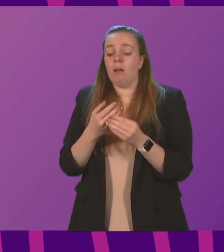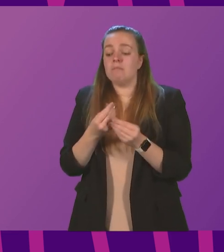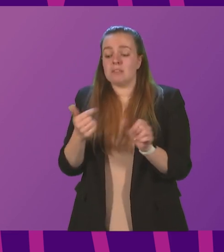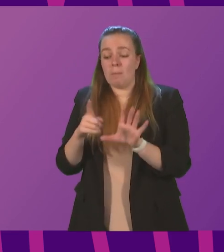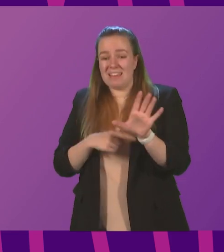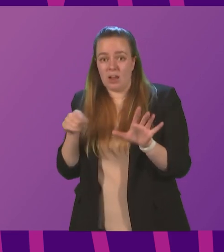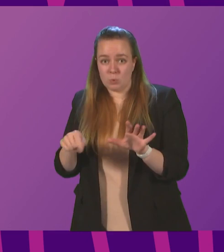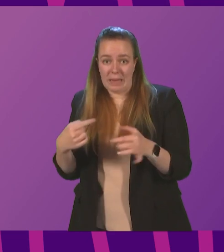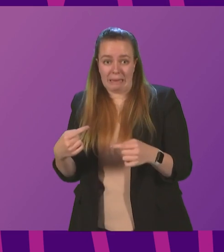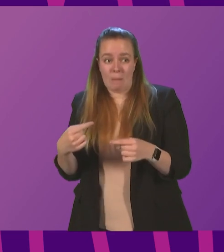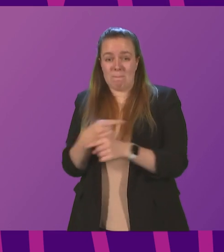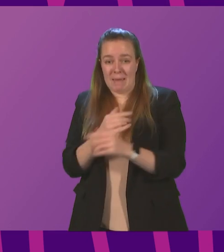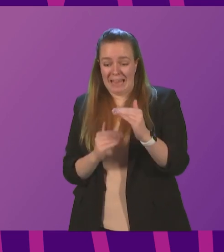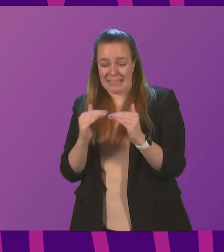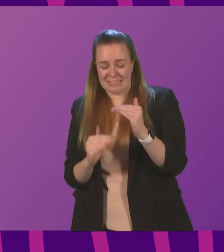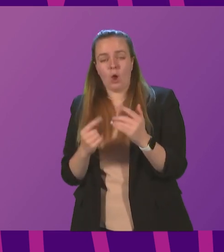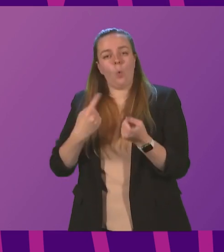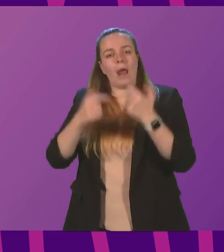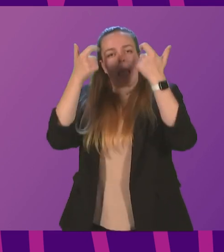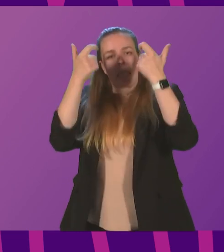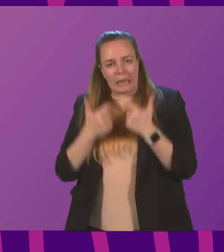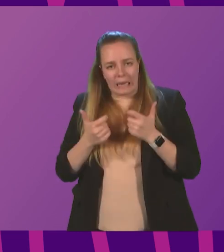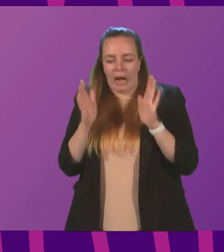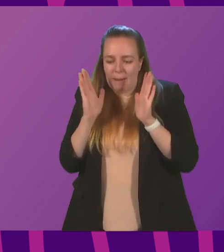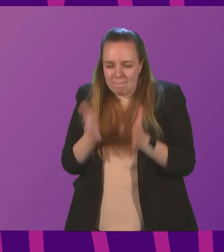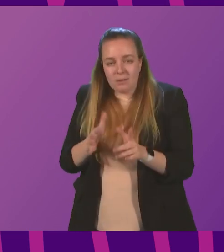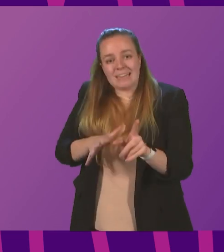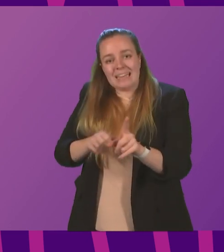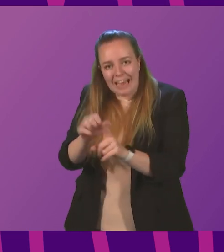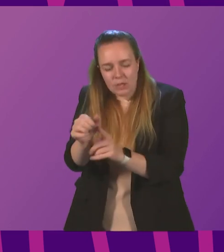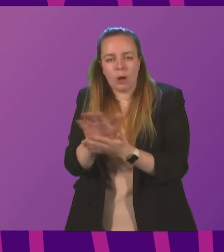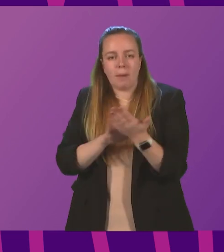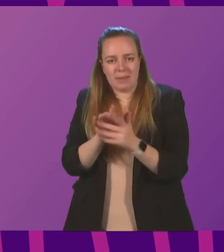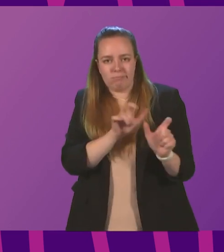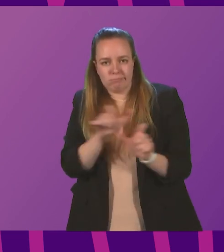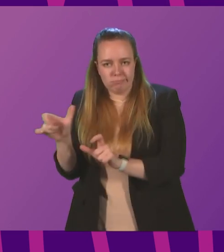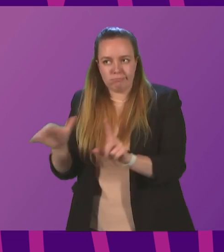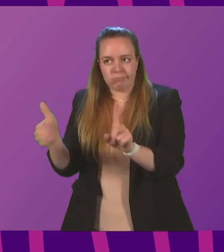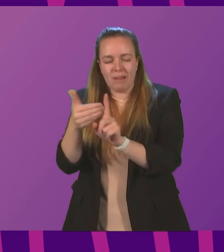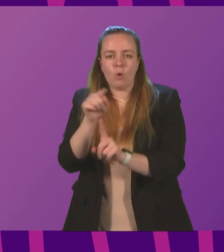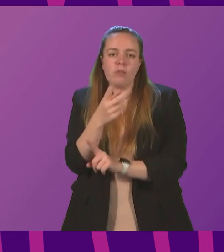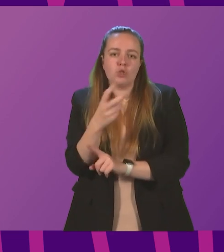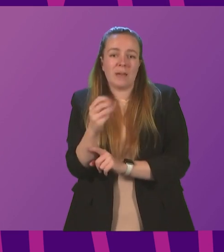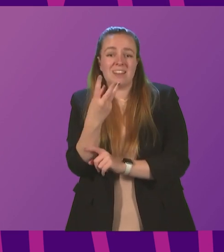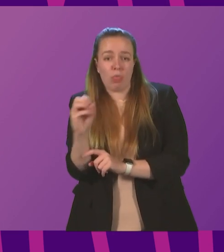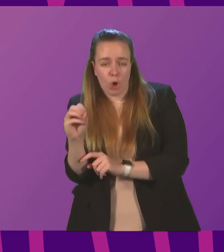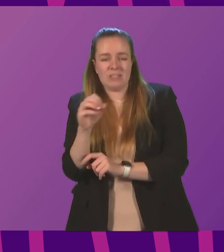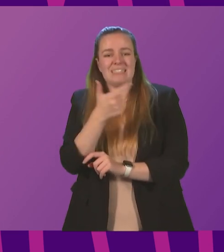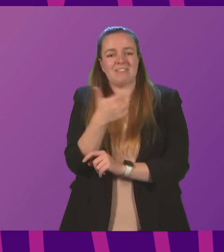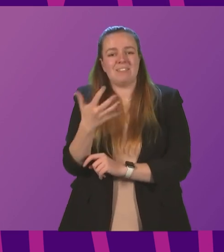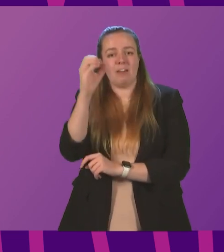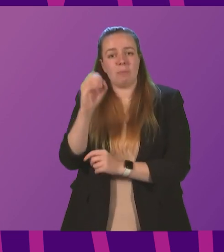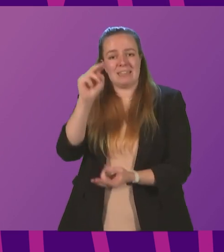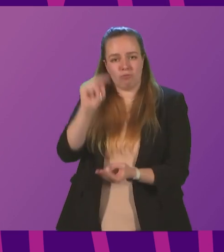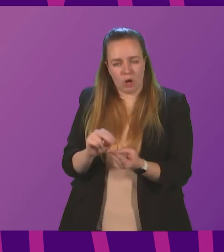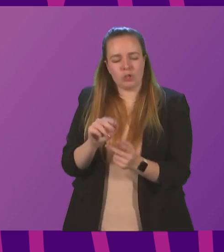short of those, we are legally obliged to catch up so that we remain on track for the 2030 75% reduction target and the